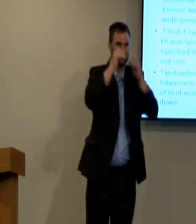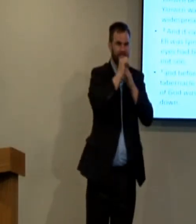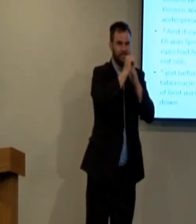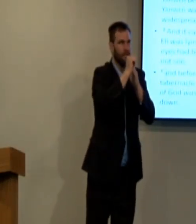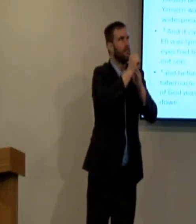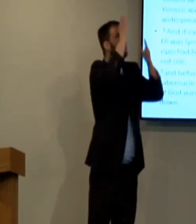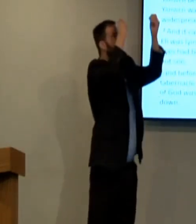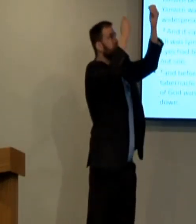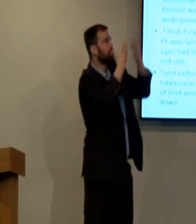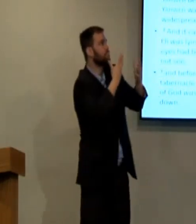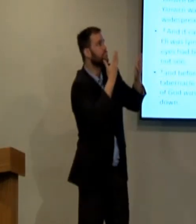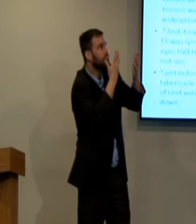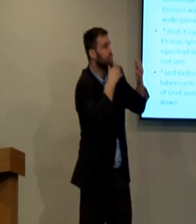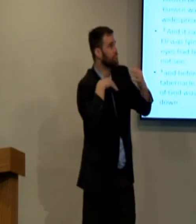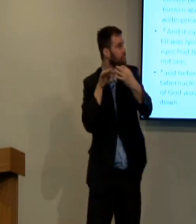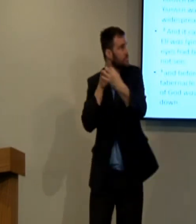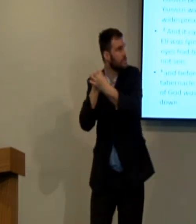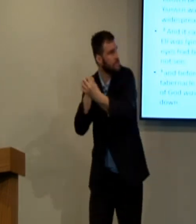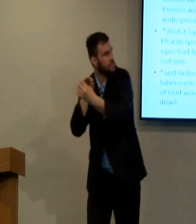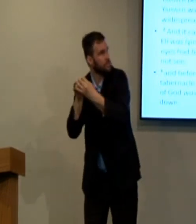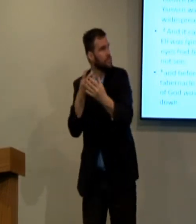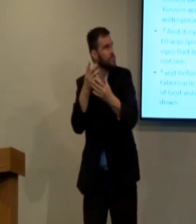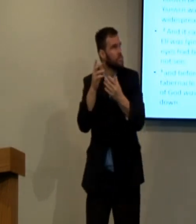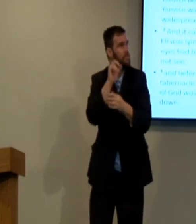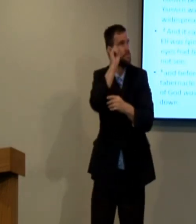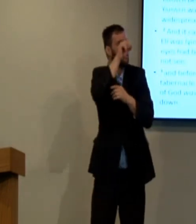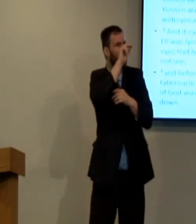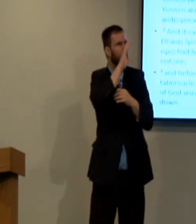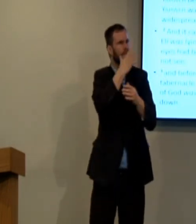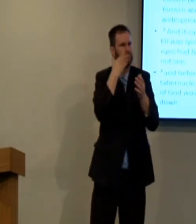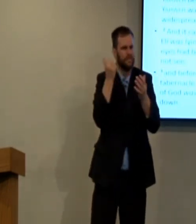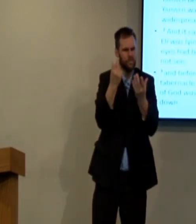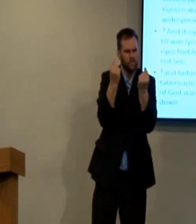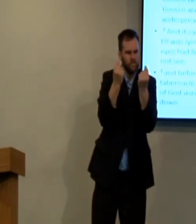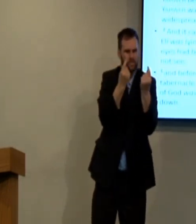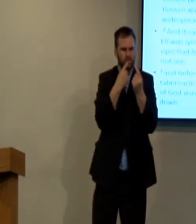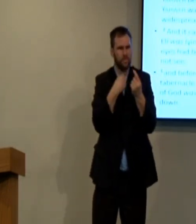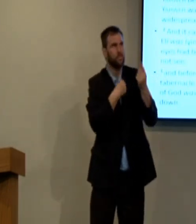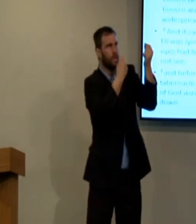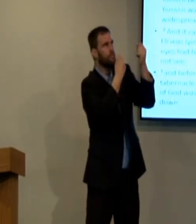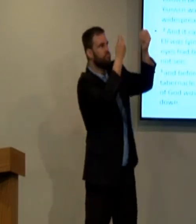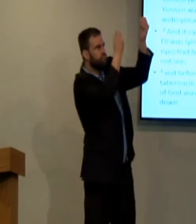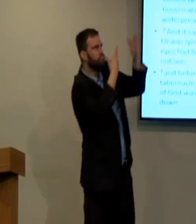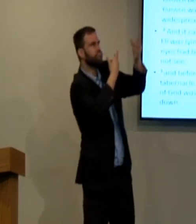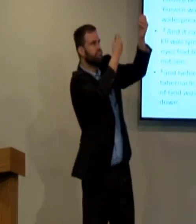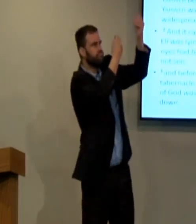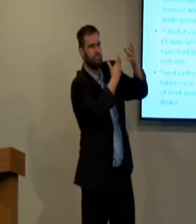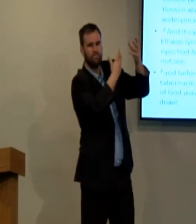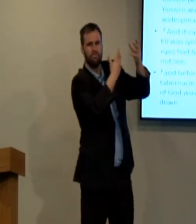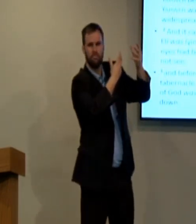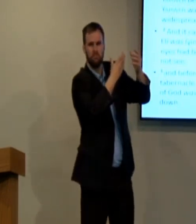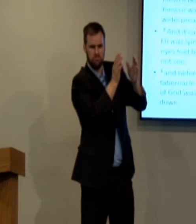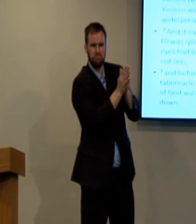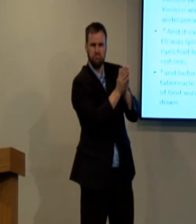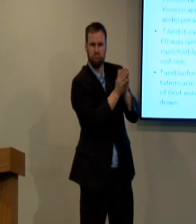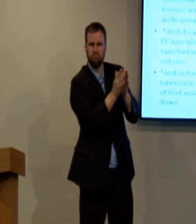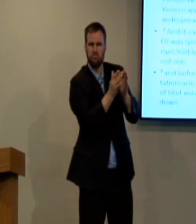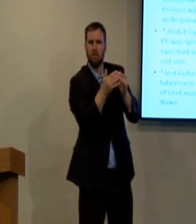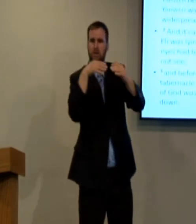There were other priests where, you know, other priests that would be informed, and they would, God would speak directly to them, and they would speak directly to the